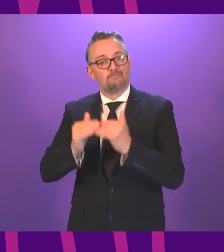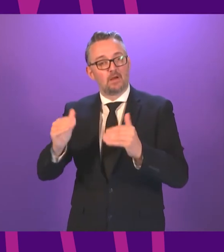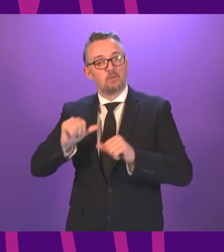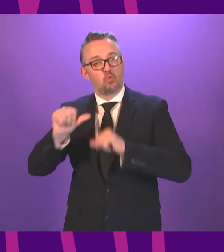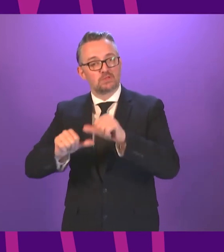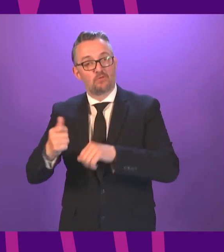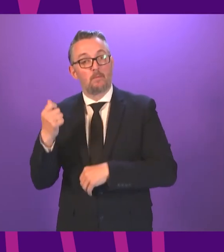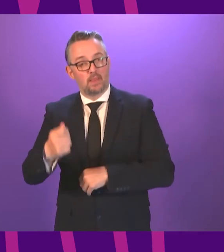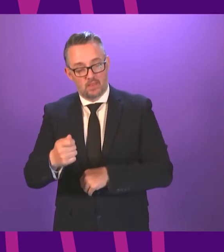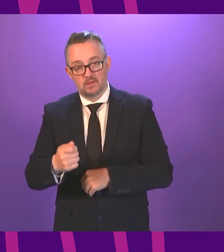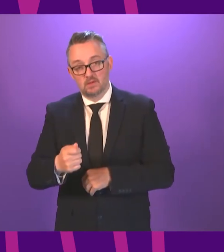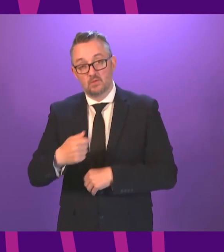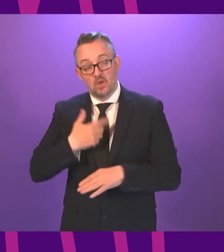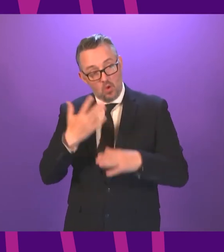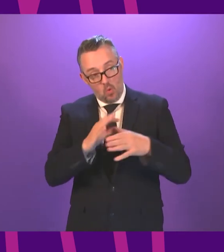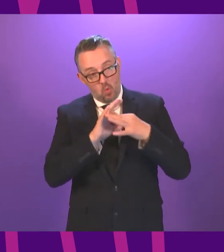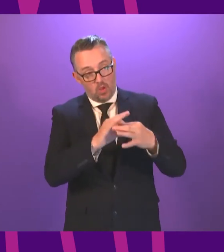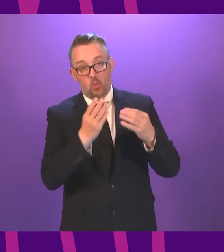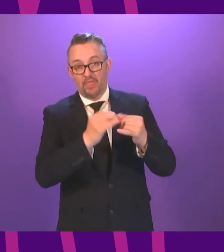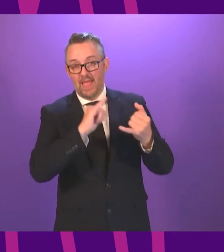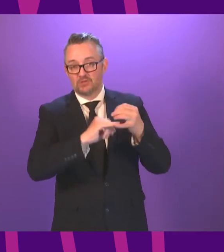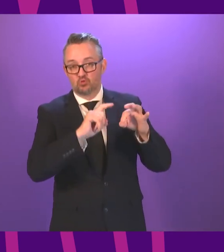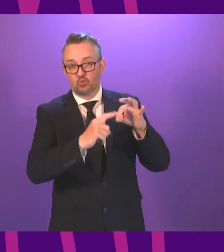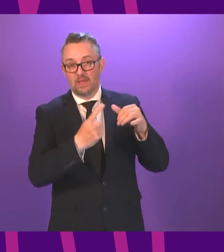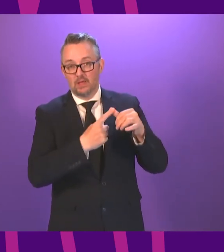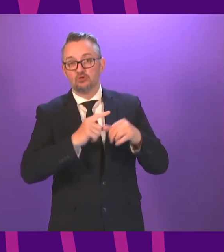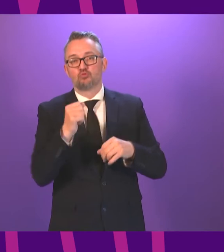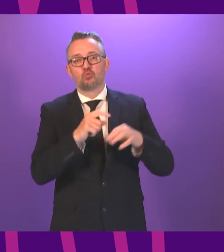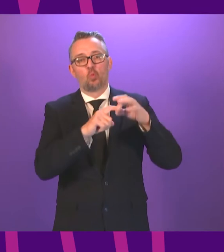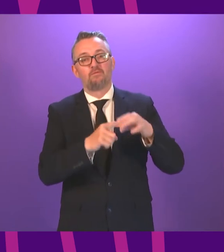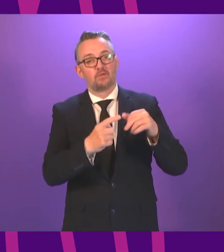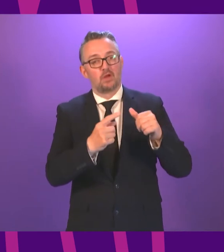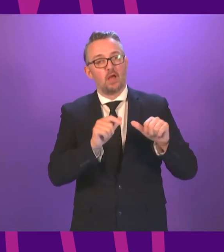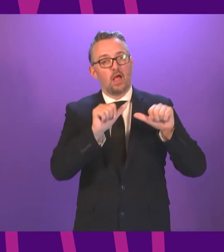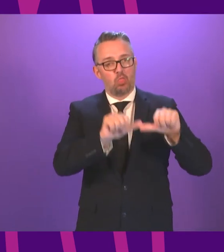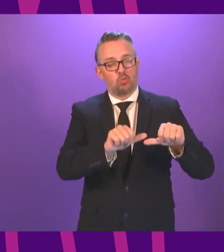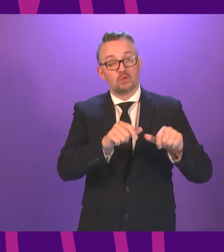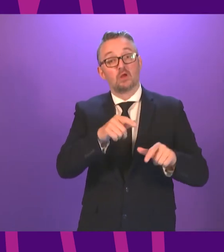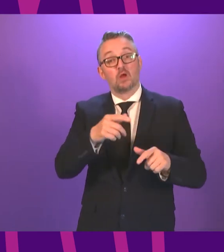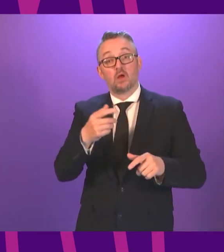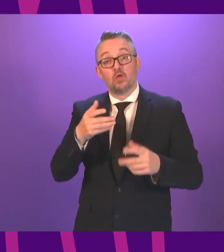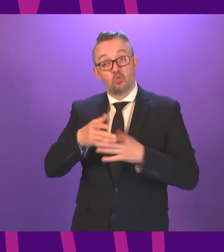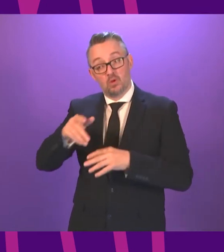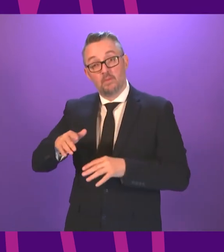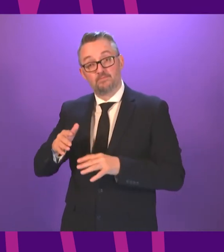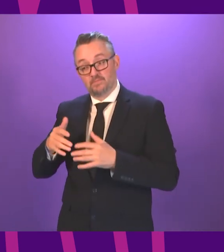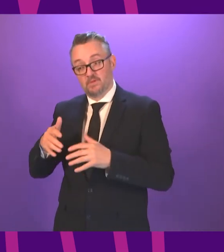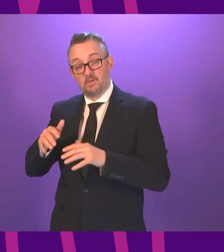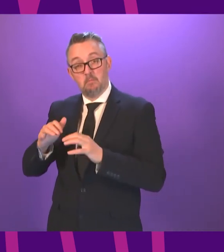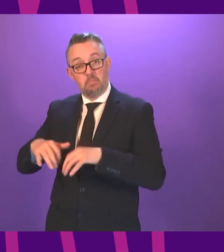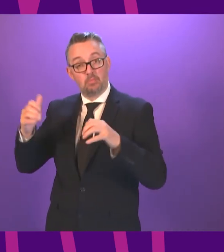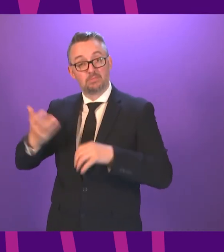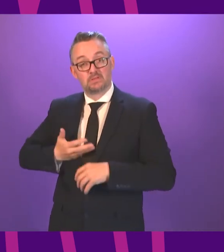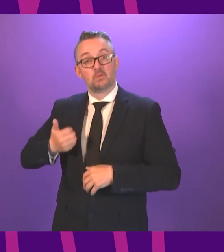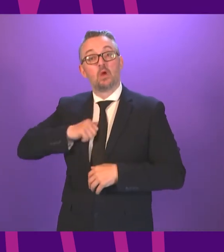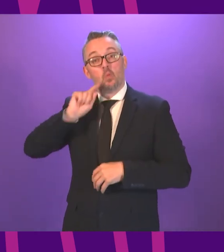We are working hard with the Scottish Qualifications Authority to do exactly that, and subject to parliamentary business, I would intend to make a statement